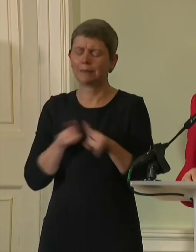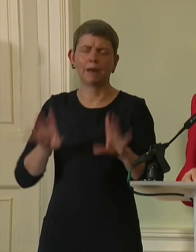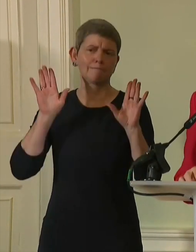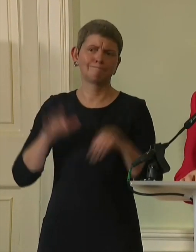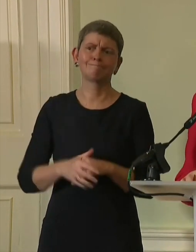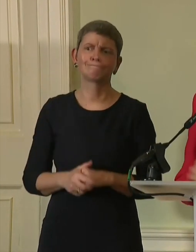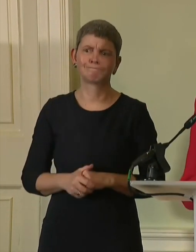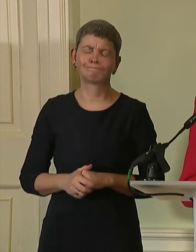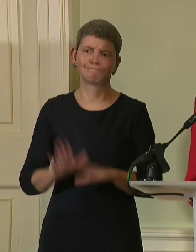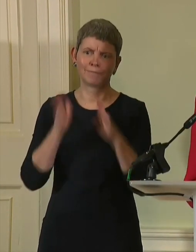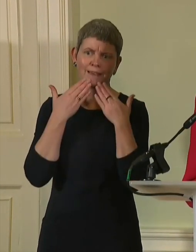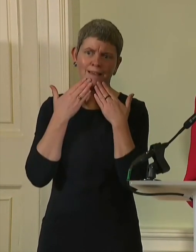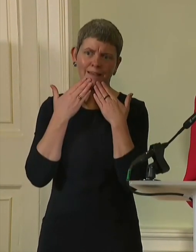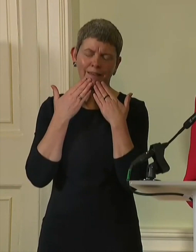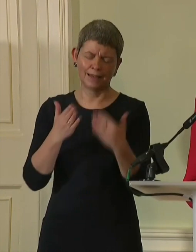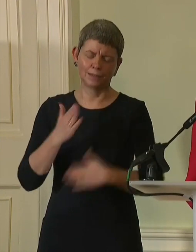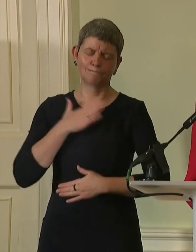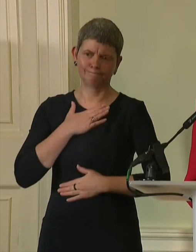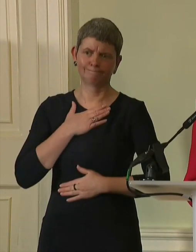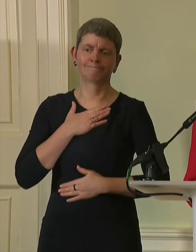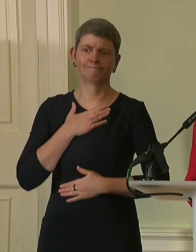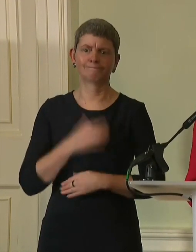close. Thank you from the very bottom of my heart. So you